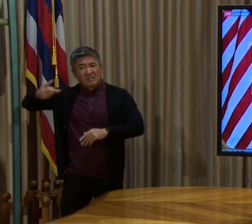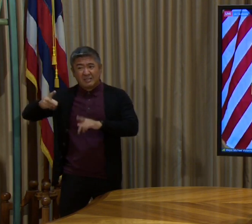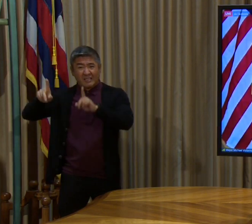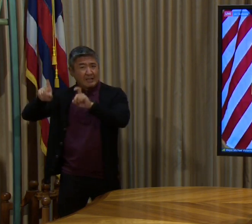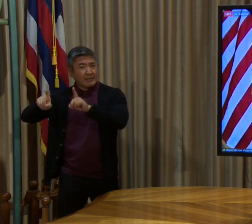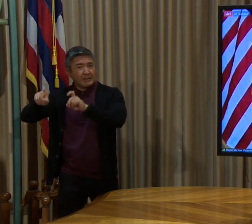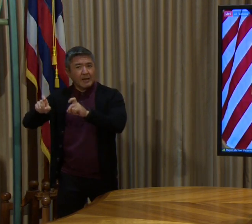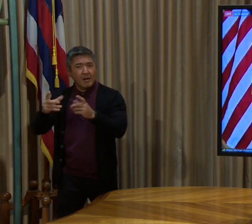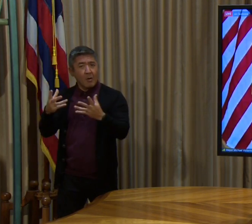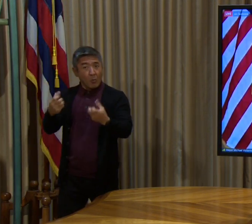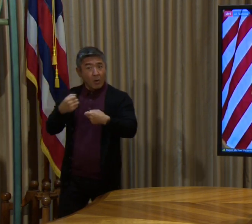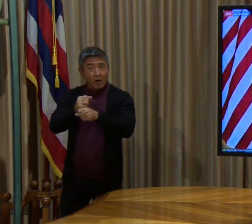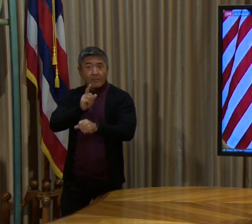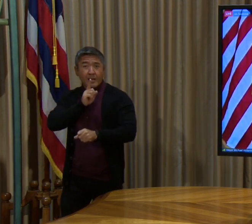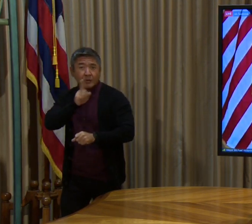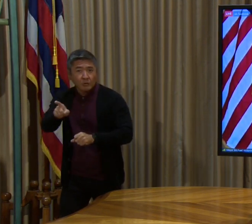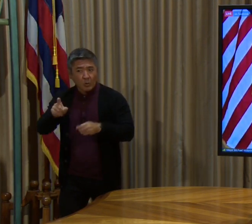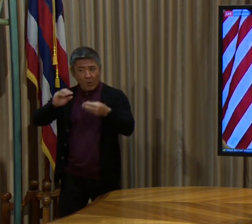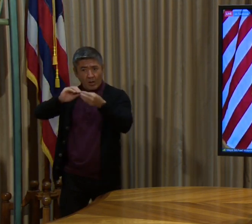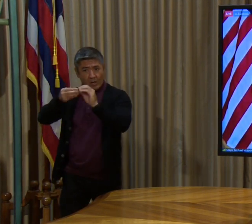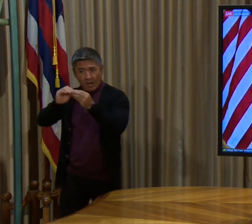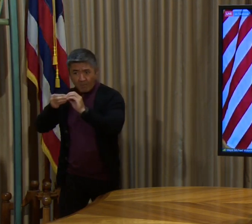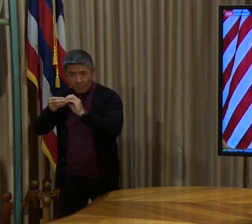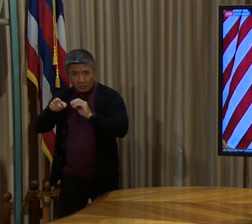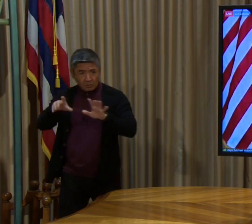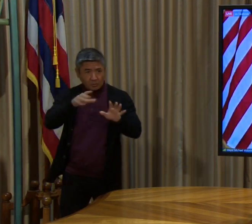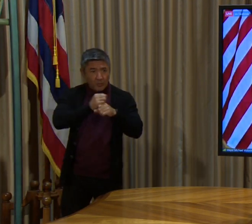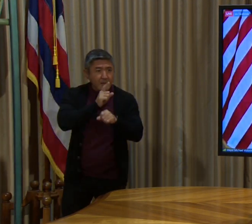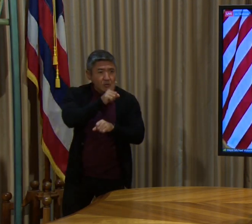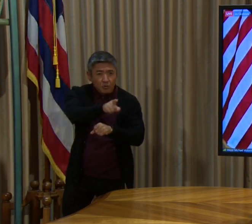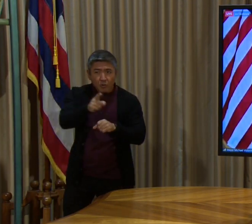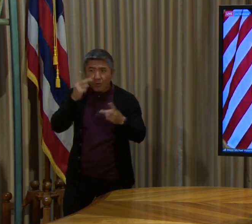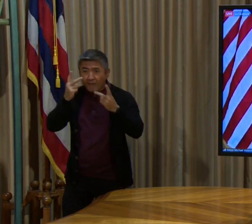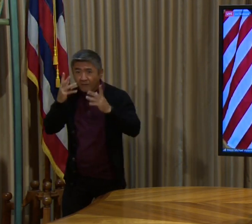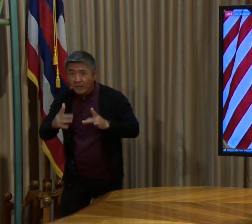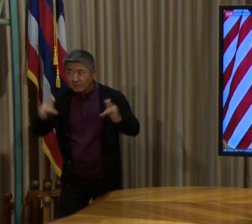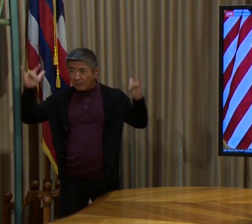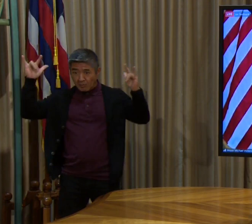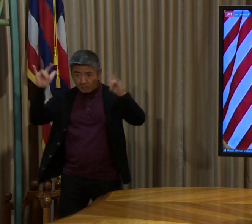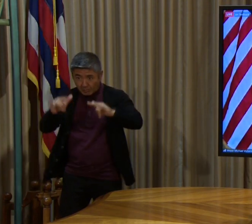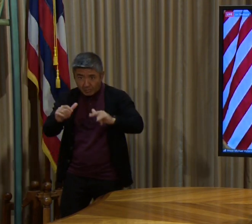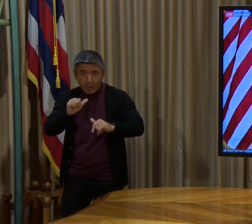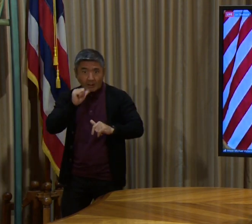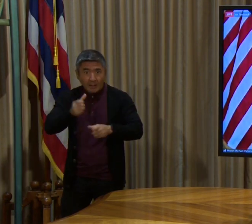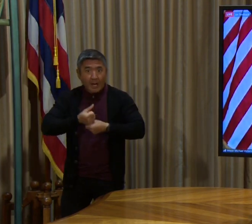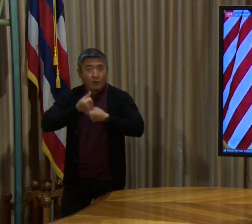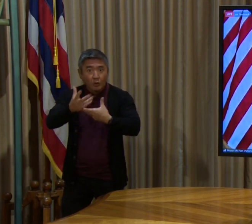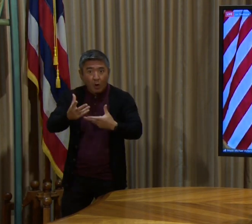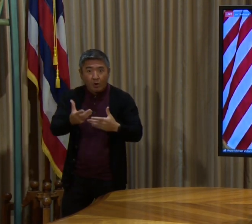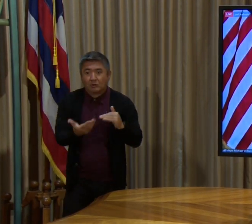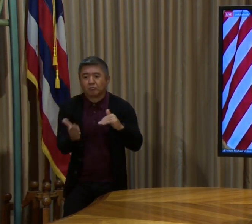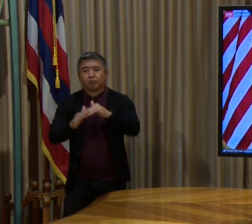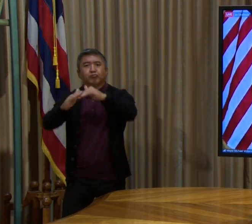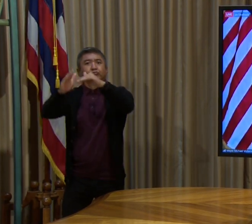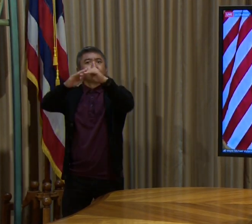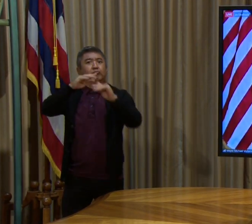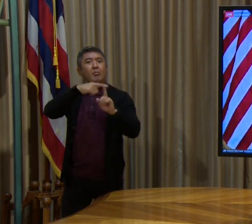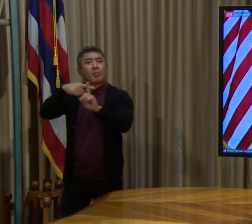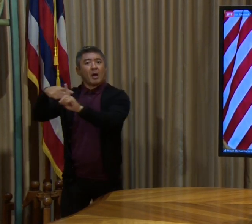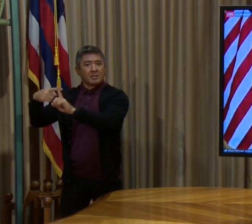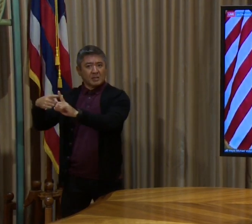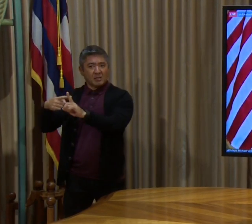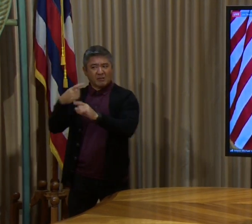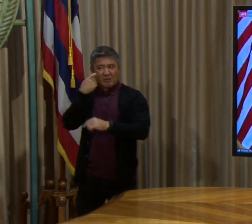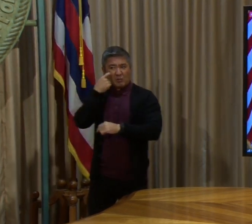we are statistically correct that our visitors and travelers are not the one that bringing in a large number of cases that we've had in the past.